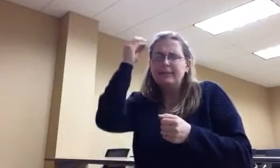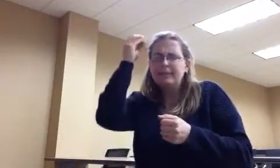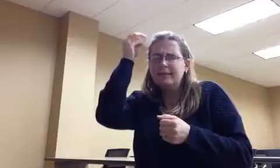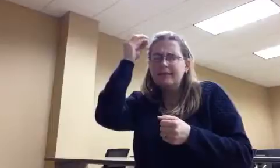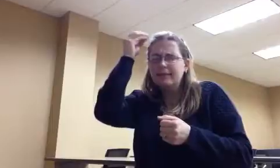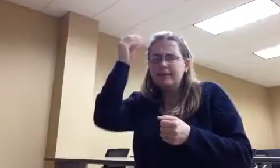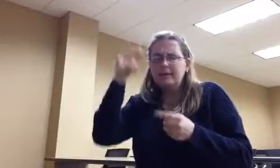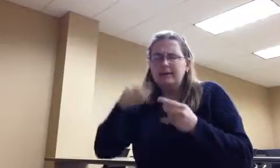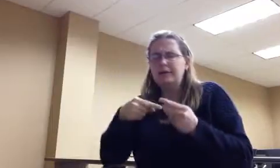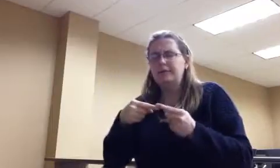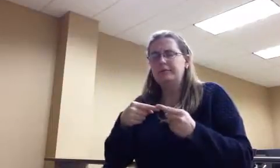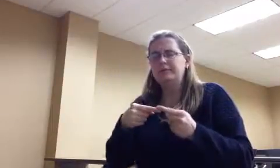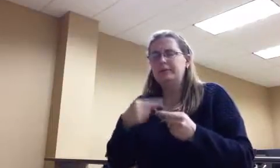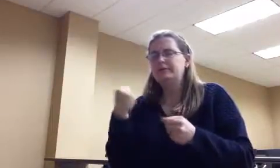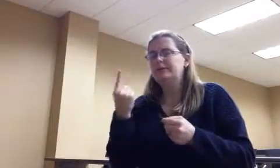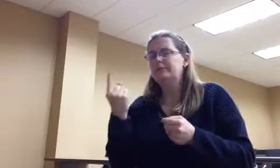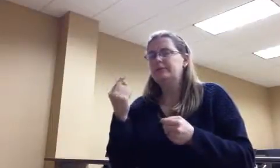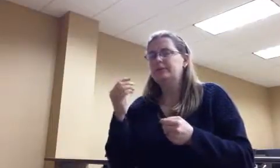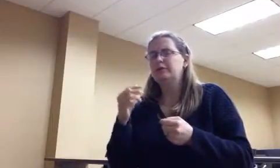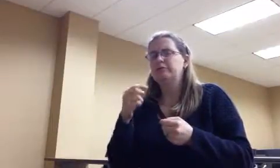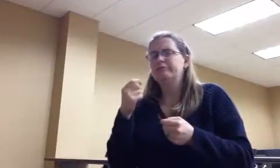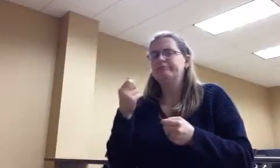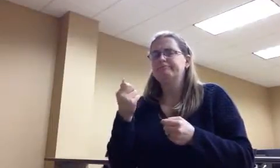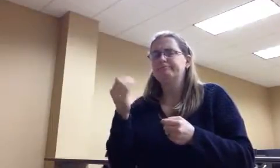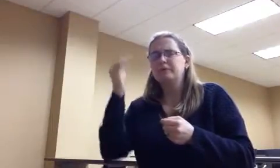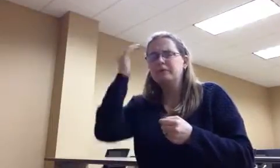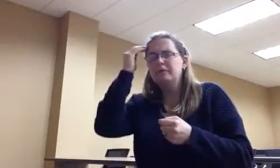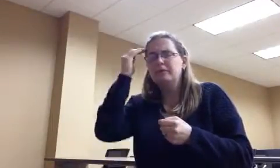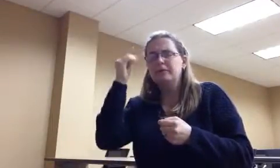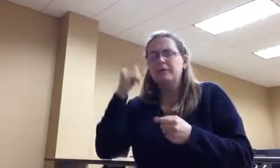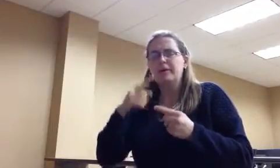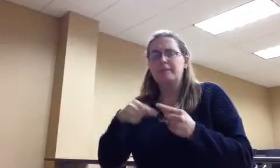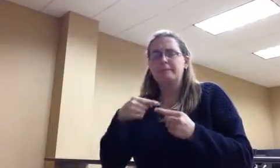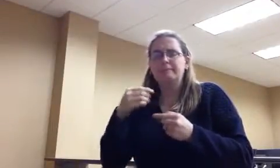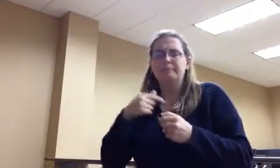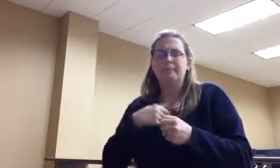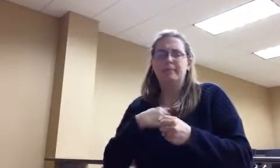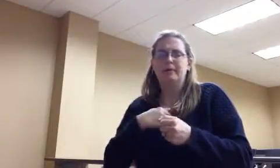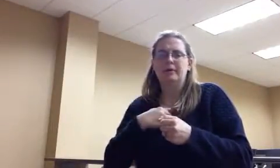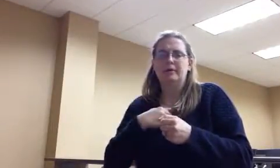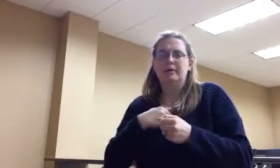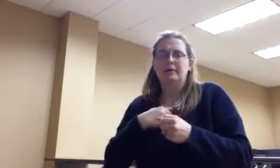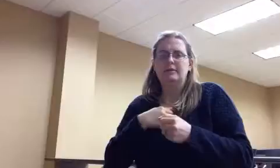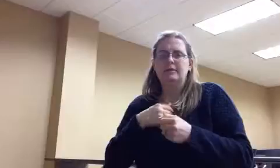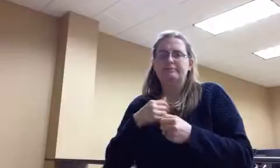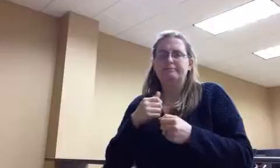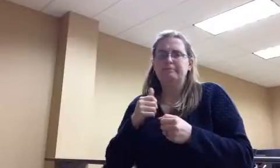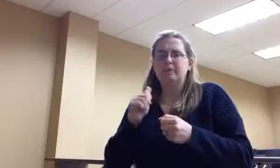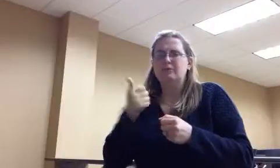me. And in total silence, for ten seconds, do not write a thing. Think about the things you already know.